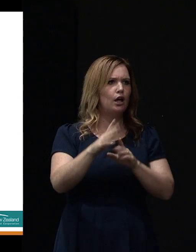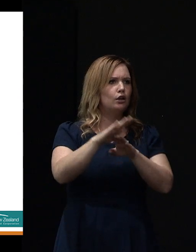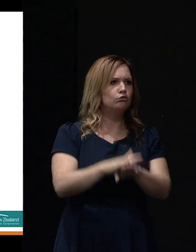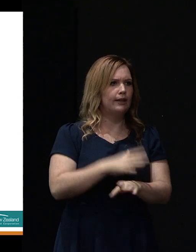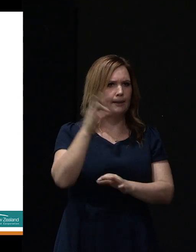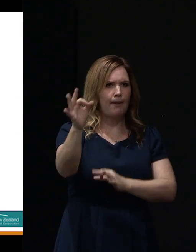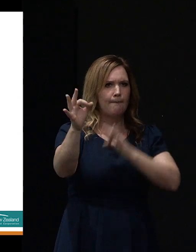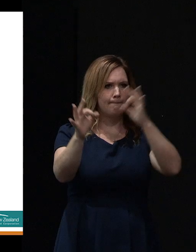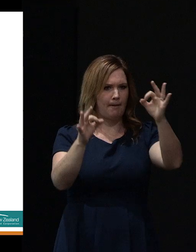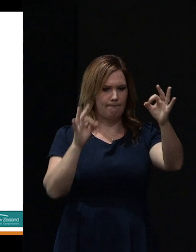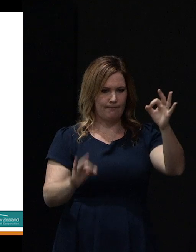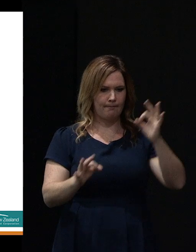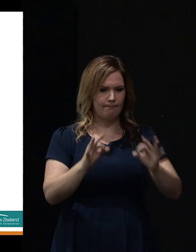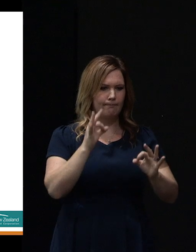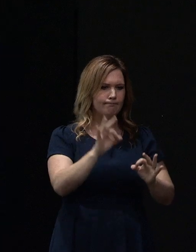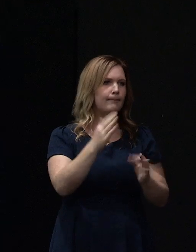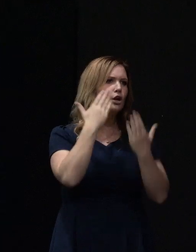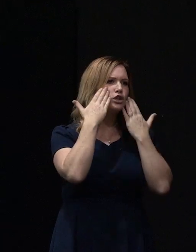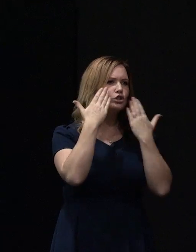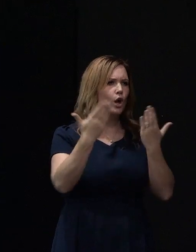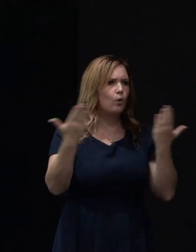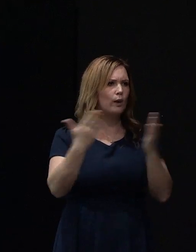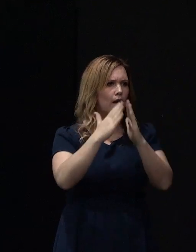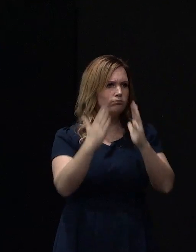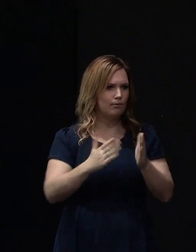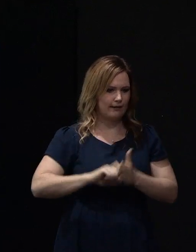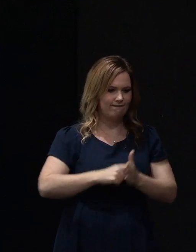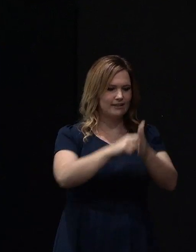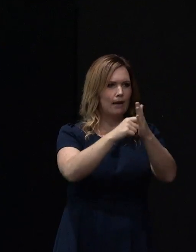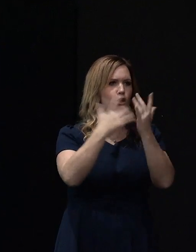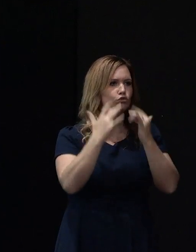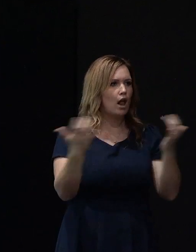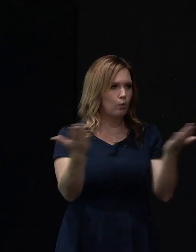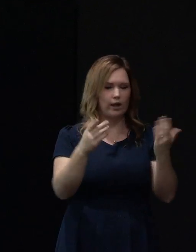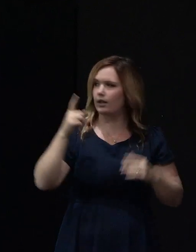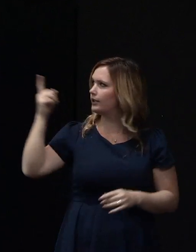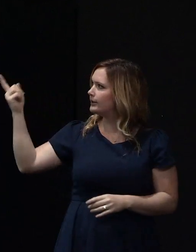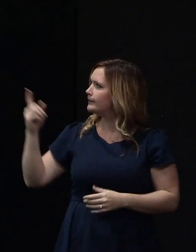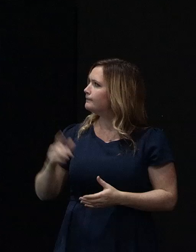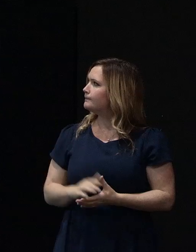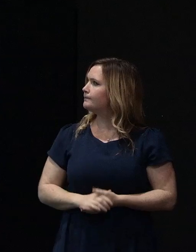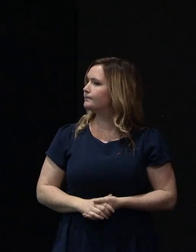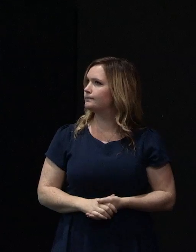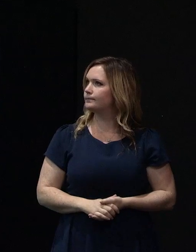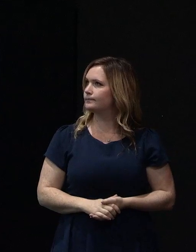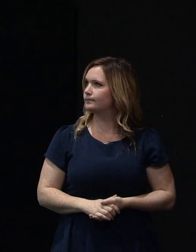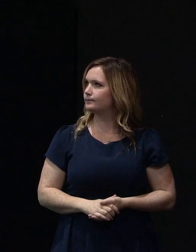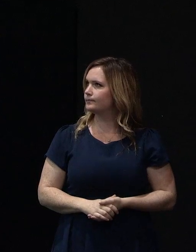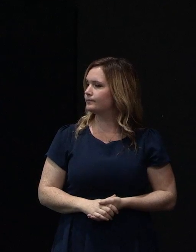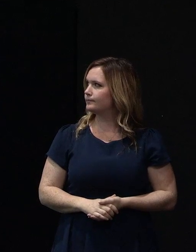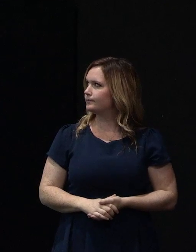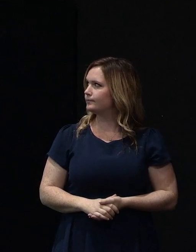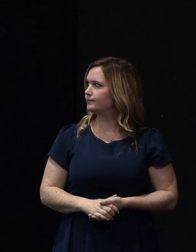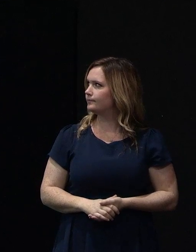give you an idea of where some of those properties were, or are, where the trial is going on. So what I was going to do was to just